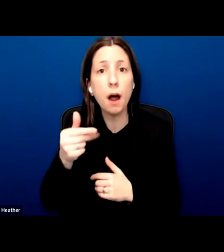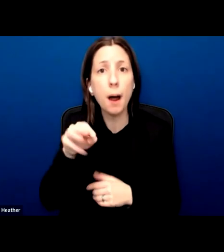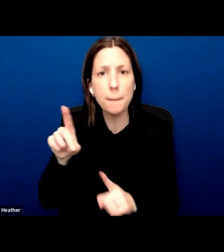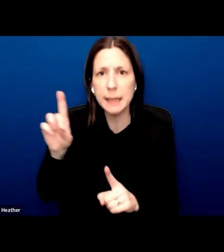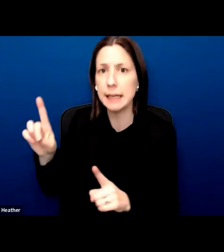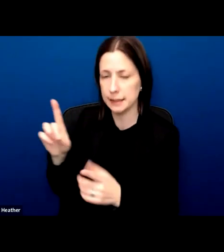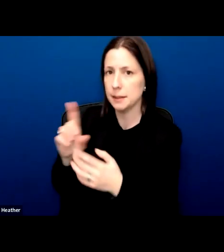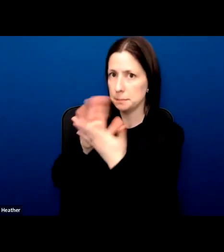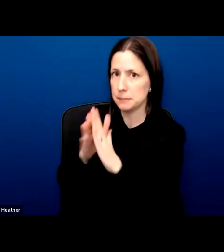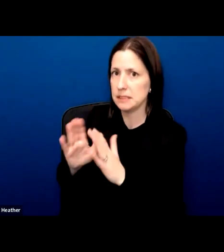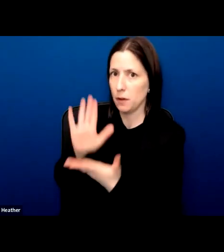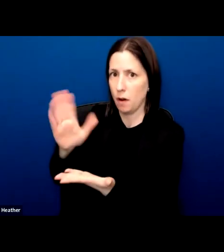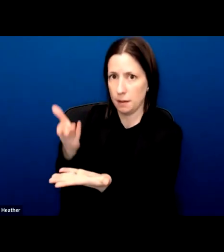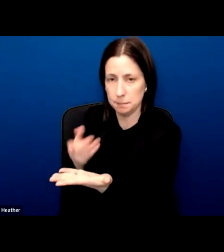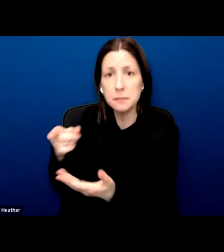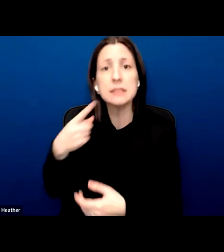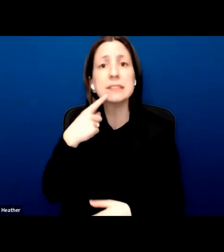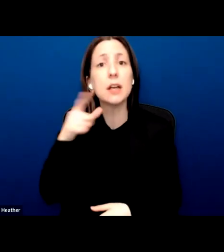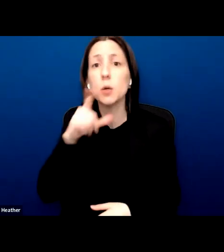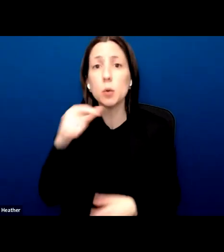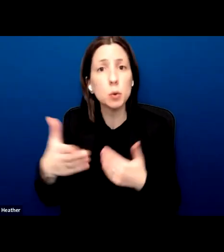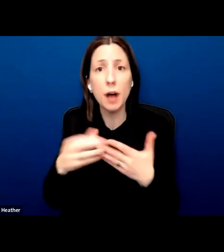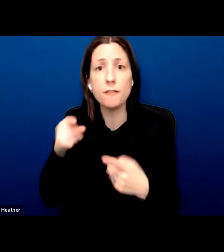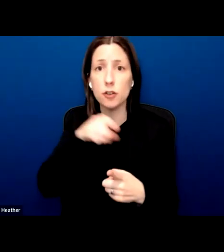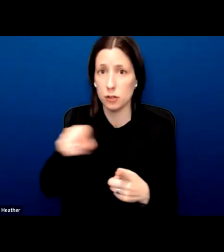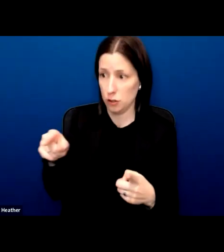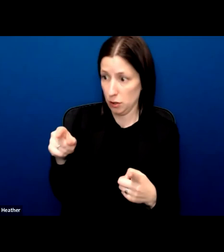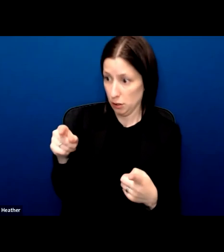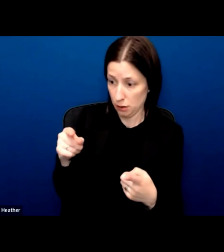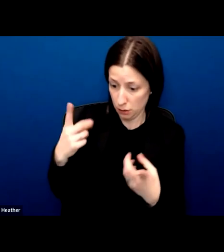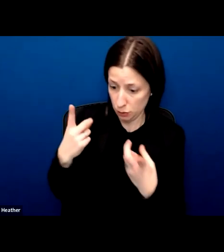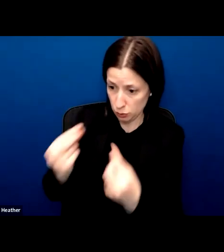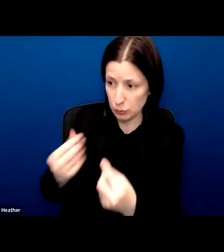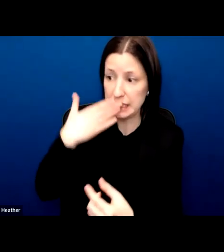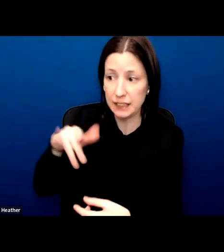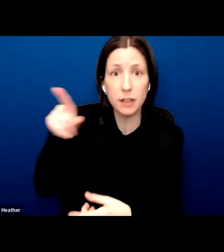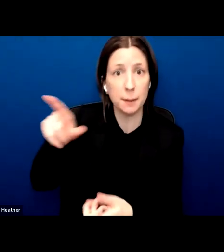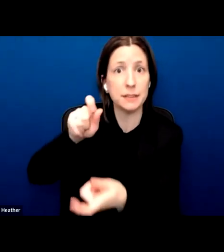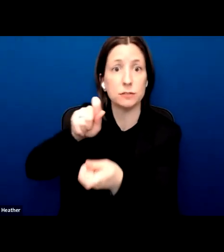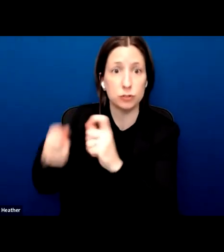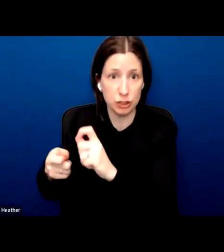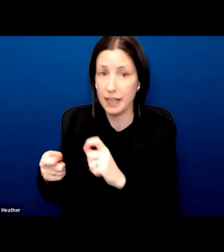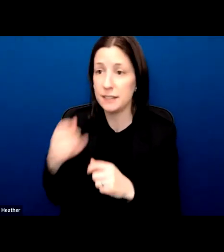sees an evil, let him change it with his hand, and if he is not able to do so, then with